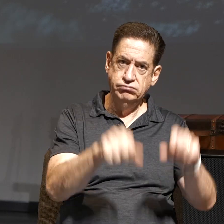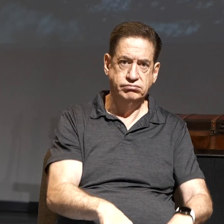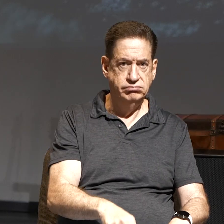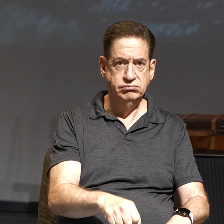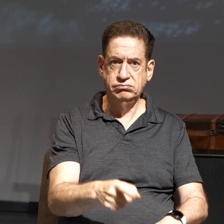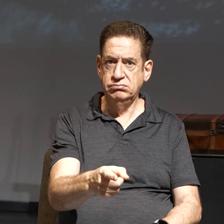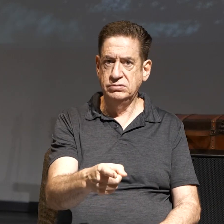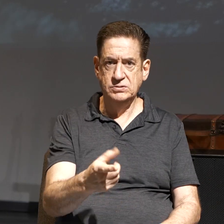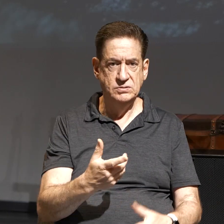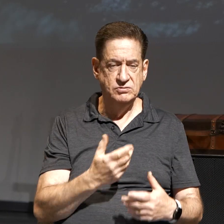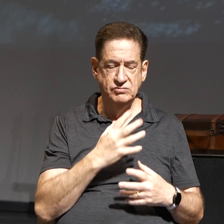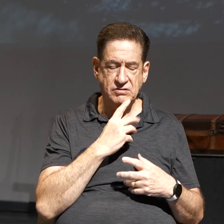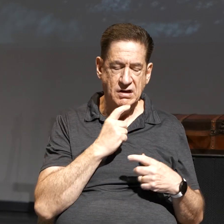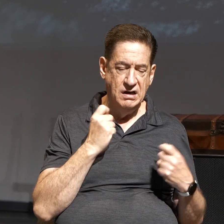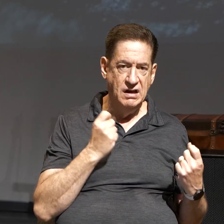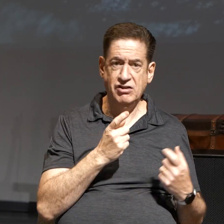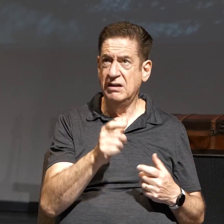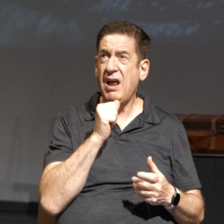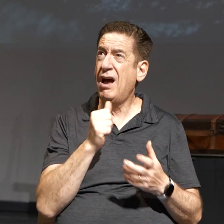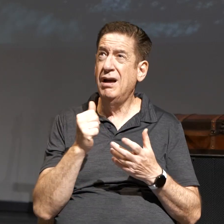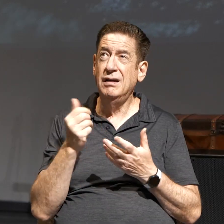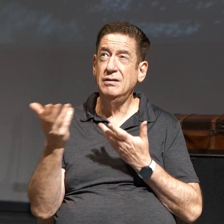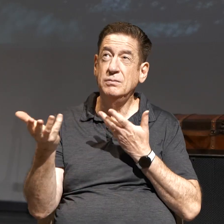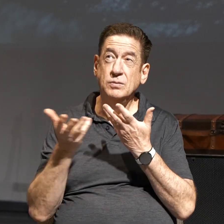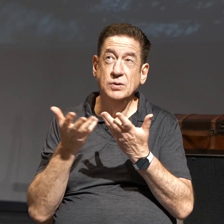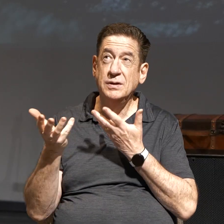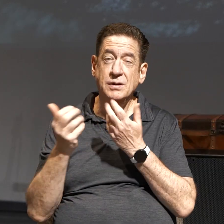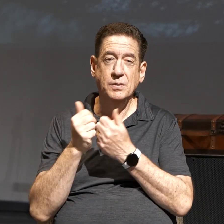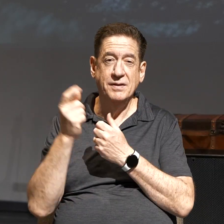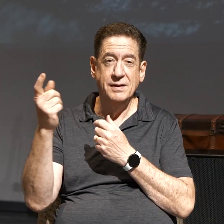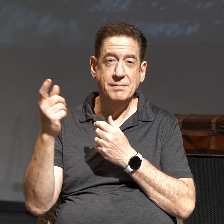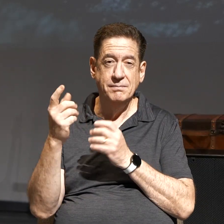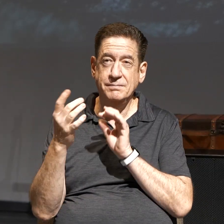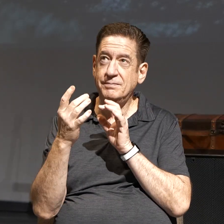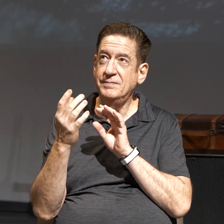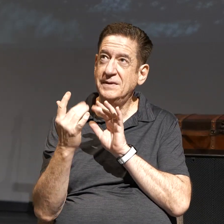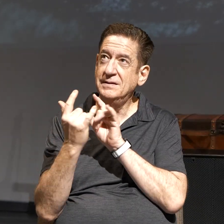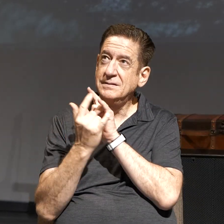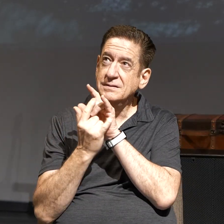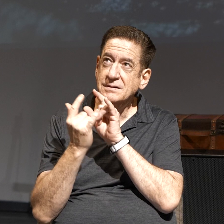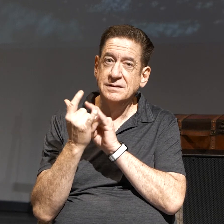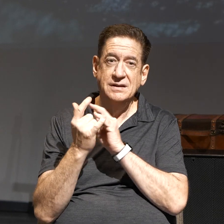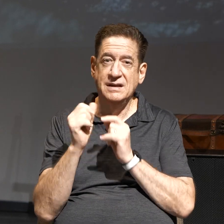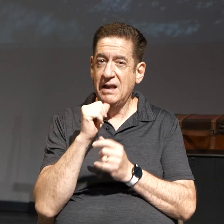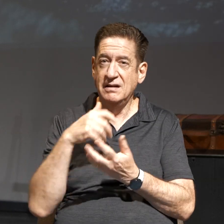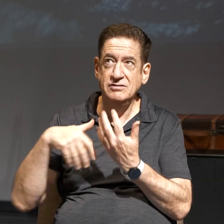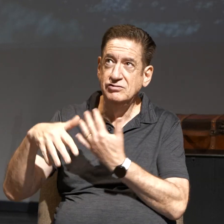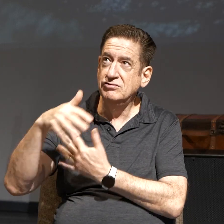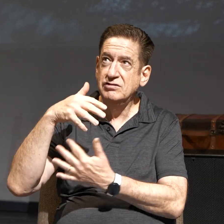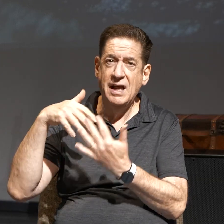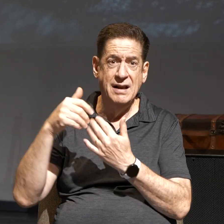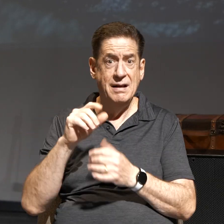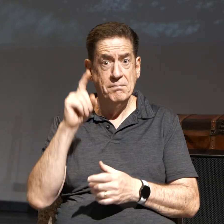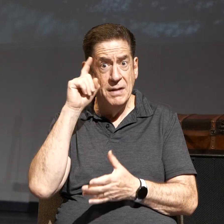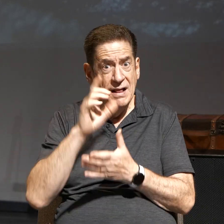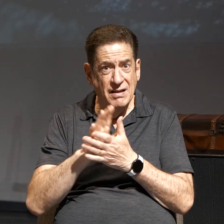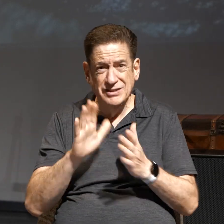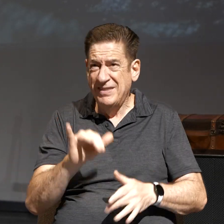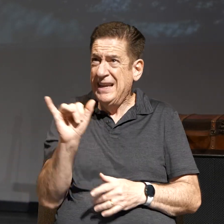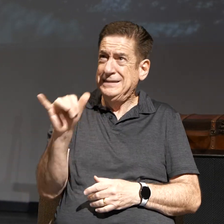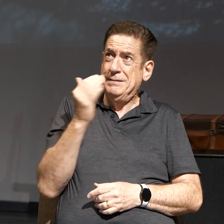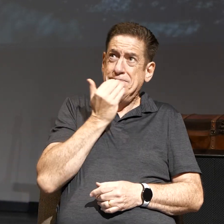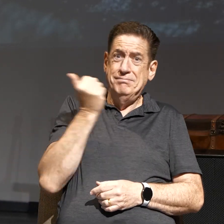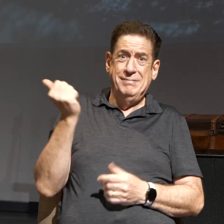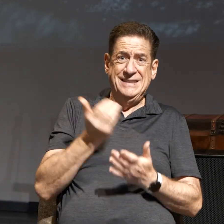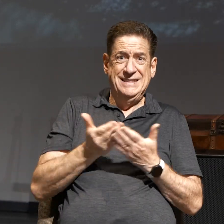You're not communing with Him. You're not interacting with Him. I mean, as believers in Christ, that's the best thing we have